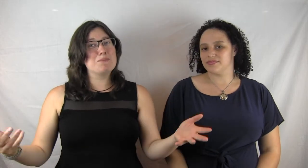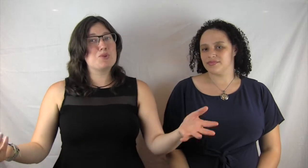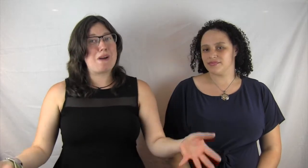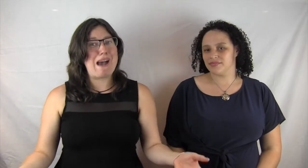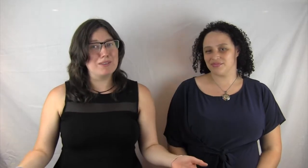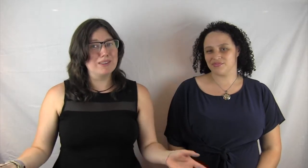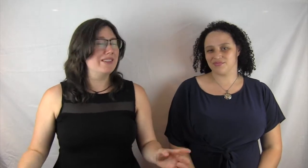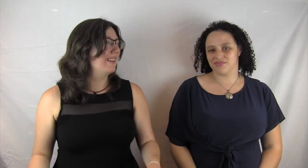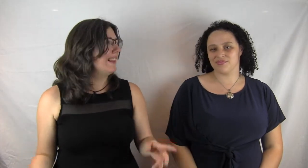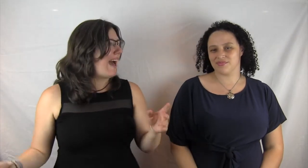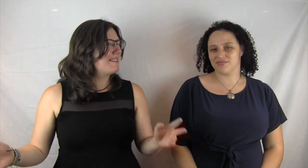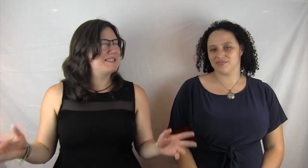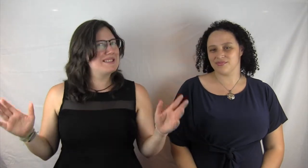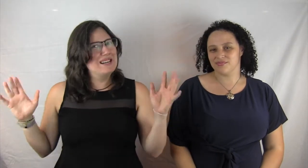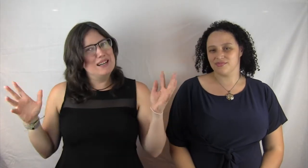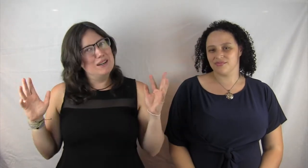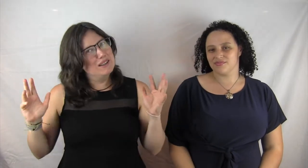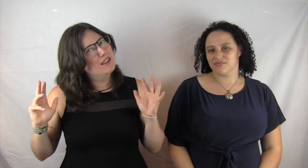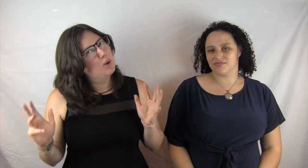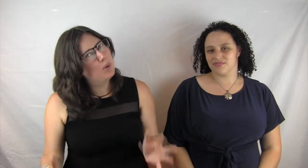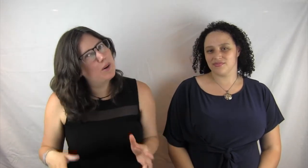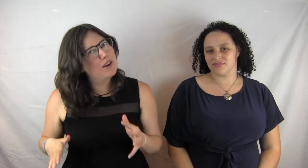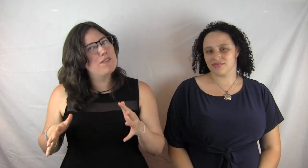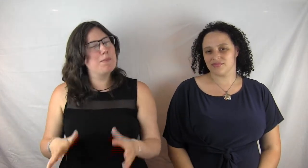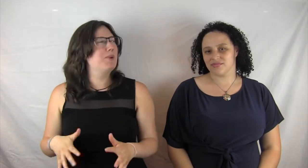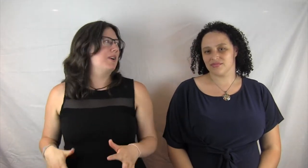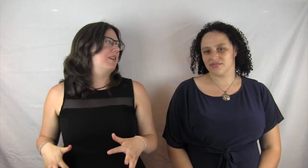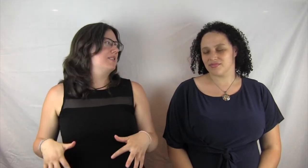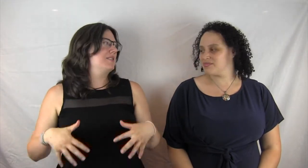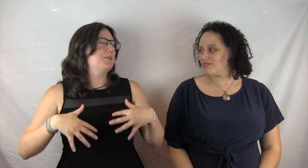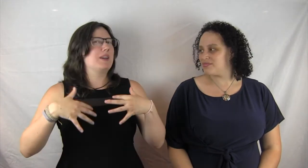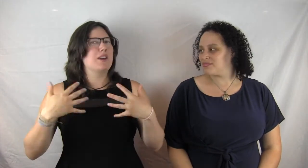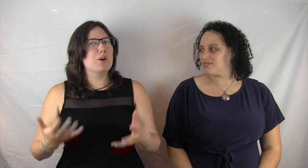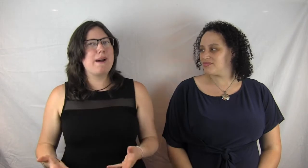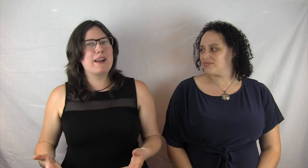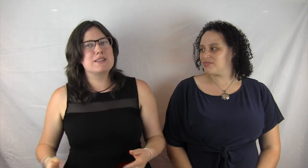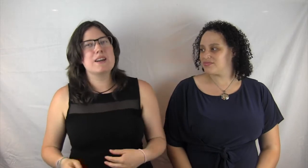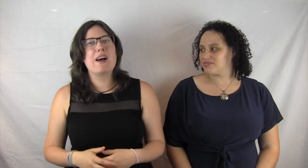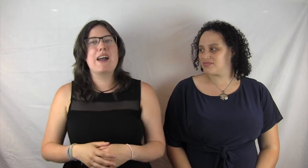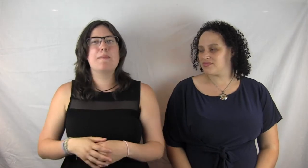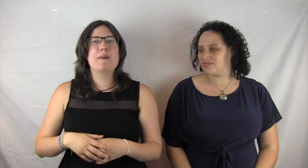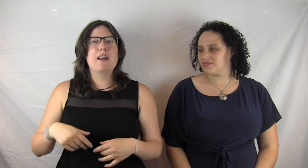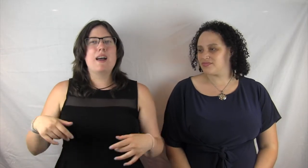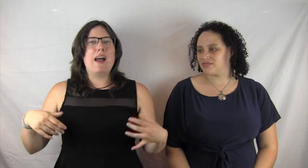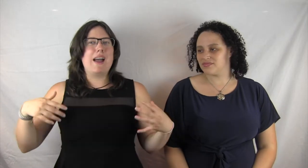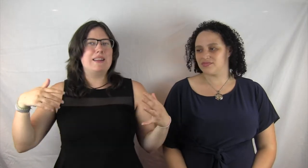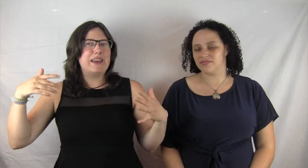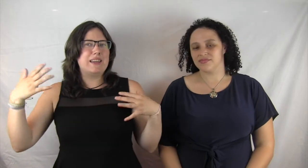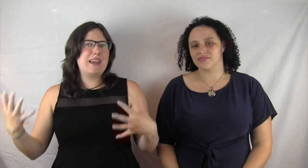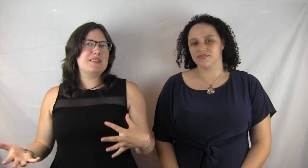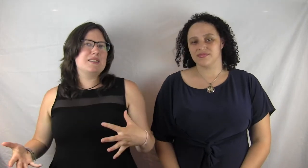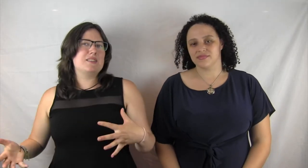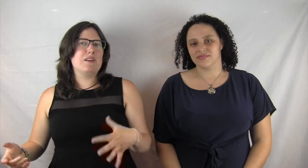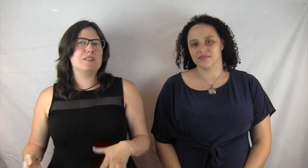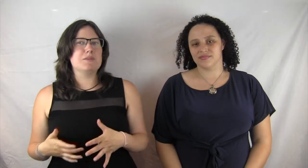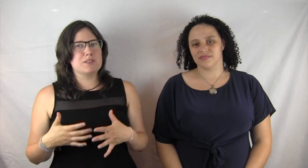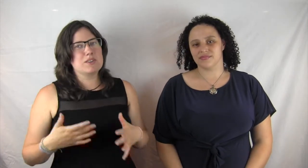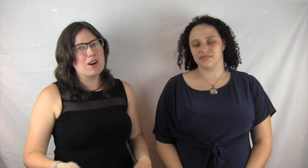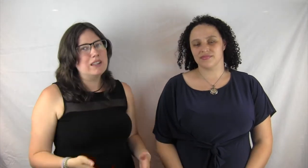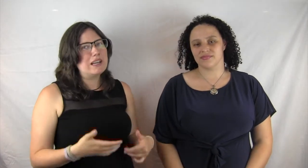travel in the last quarter of the book so we can go back in time and like get stuff. So Scarlet